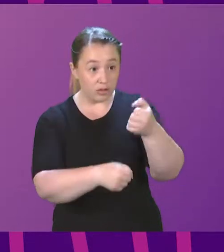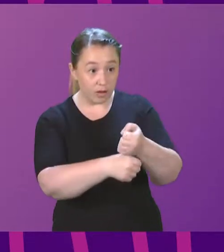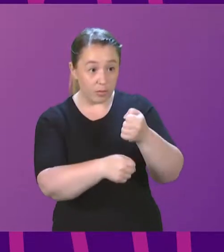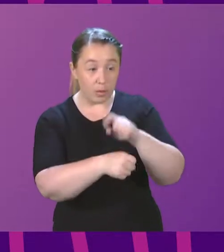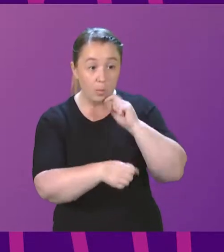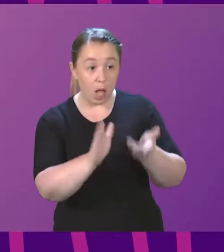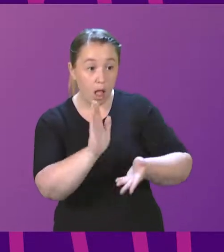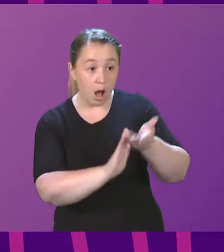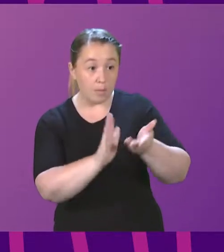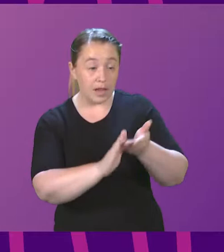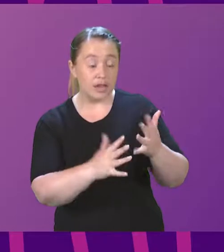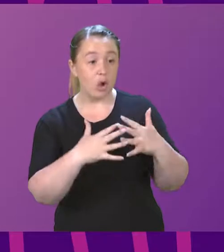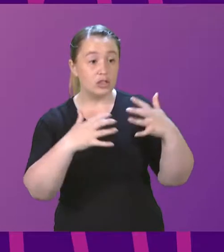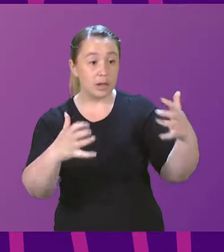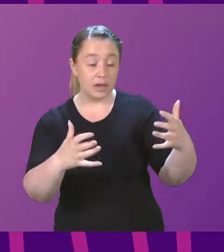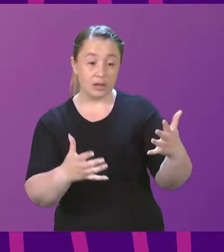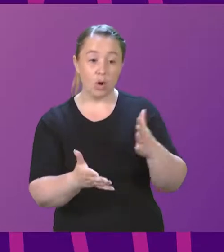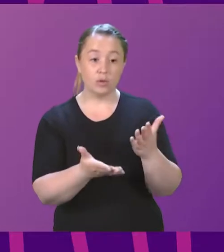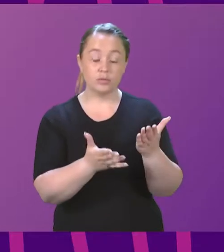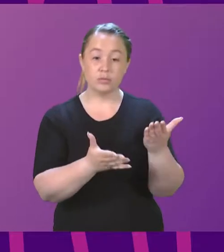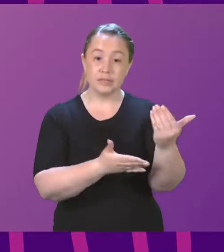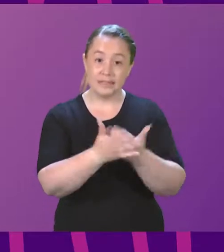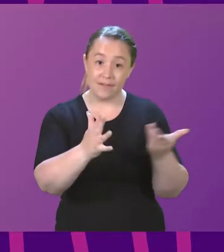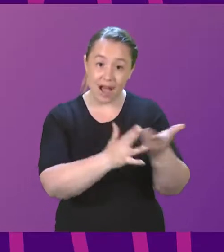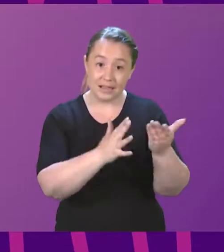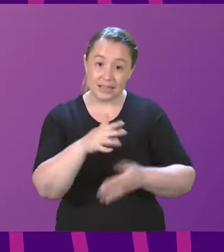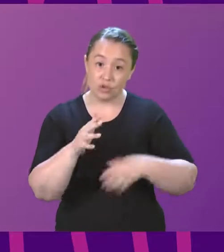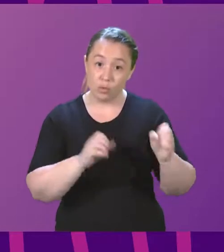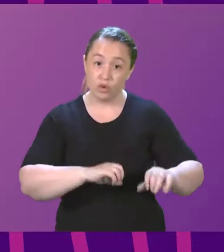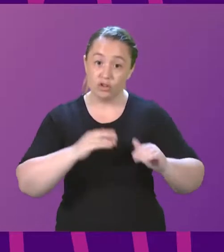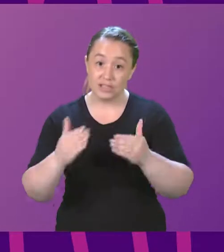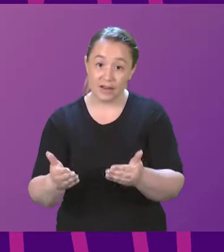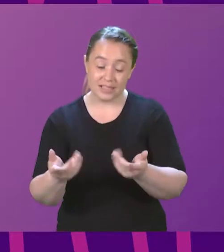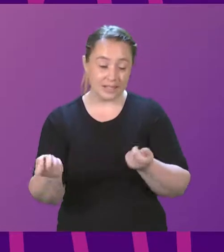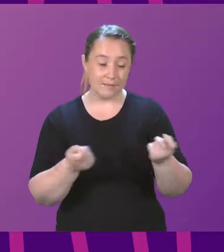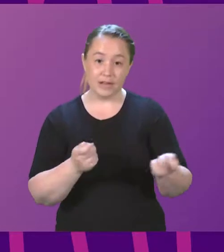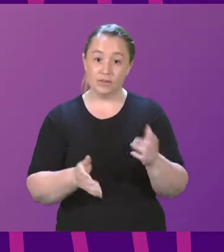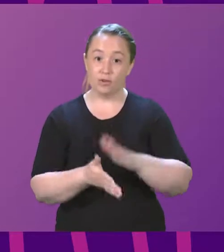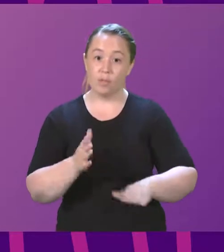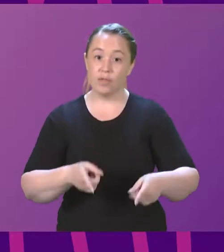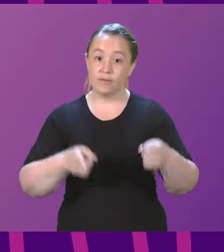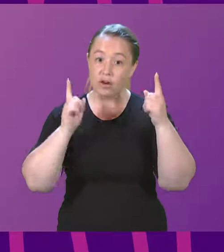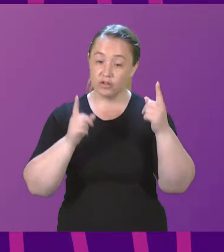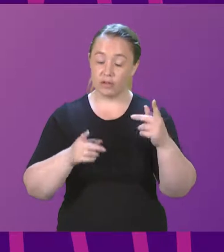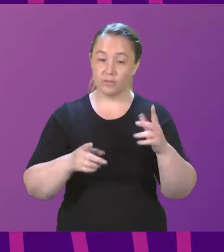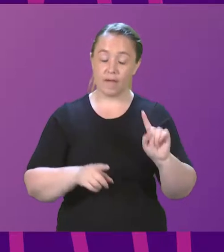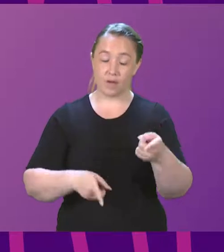update following the Summit on Safe Access to Abortion Services convened by the First Minister. Minister Marie Todd.